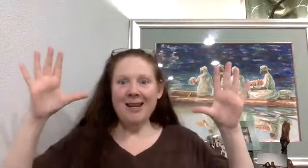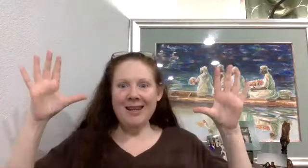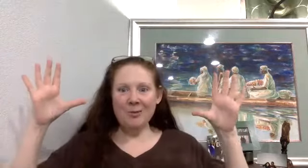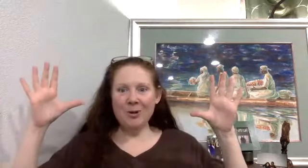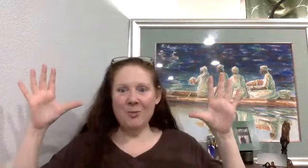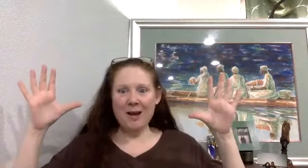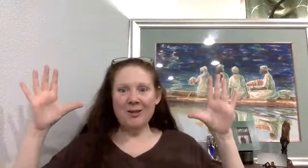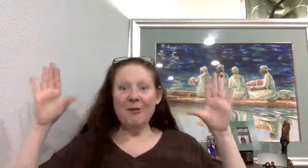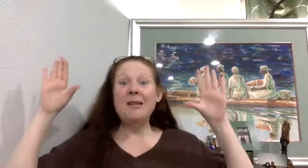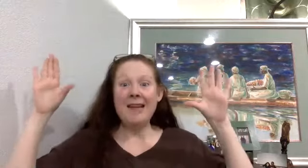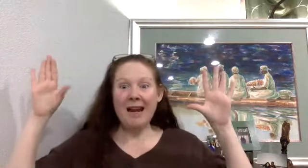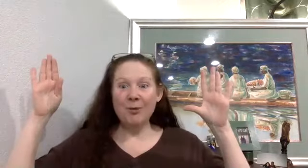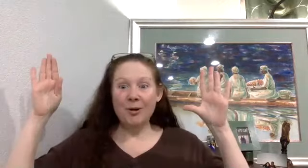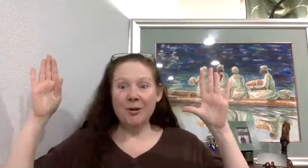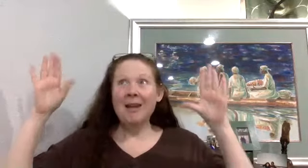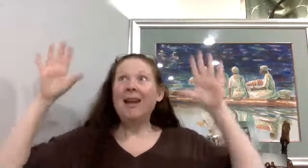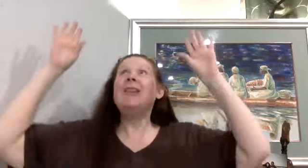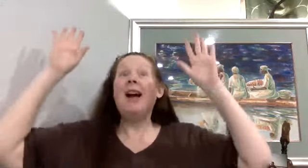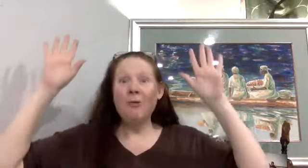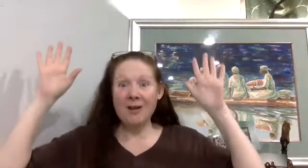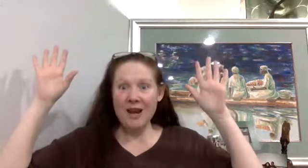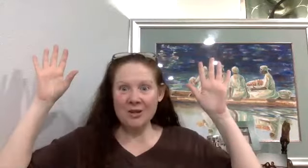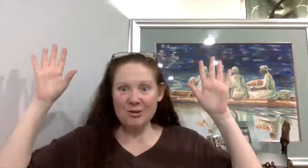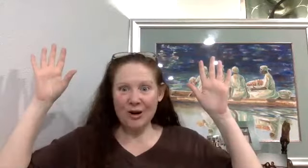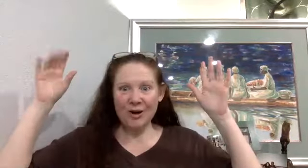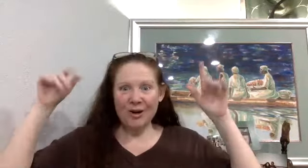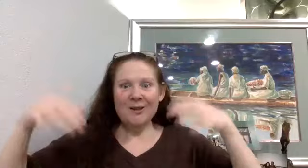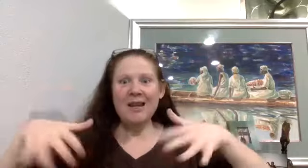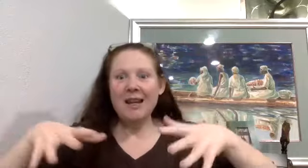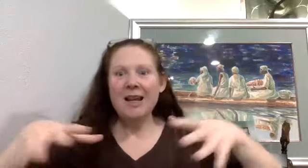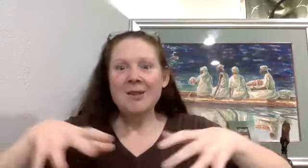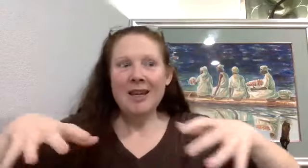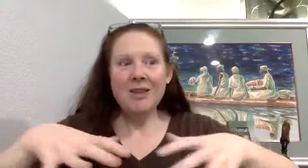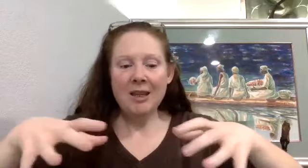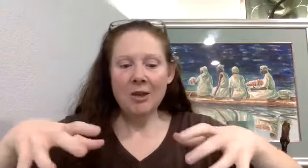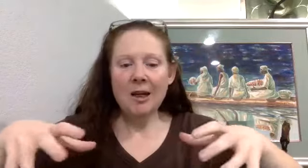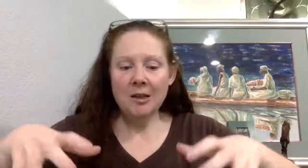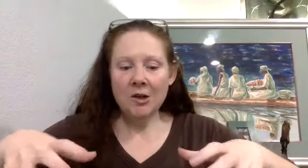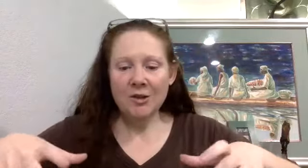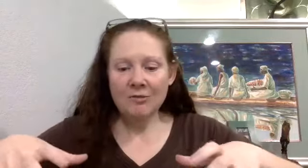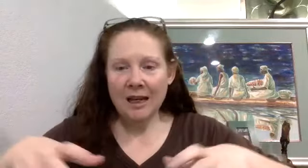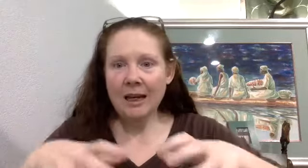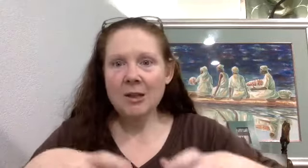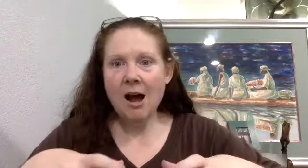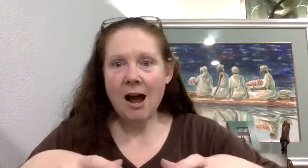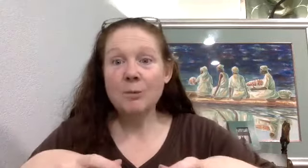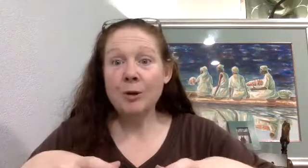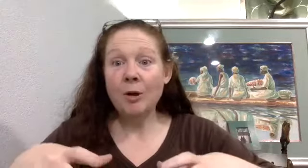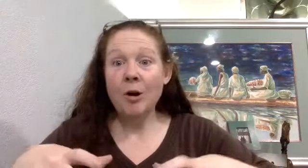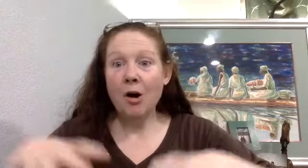they need the perspective of the neighbor in the high rise next door, seeing, seeing that the conditions of getting into the hospital are